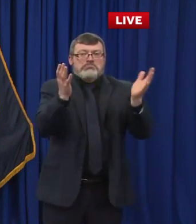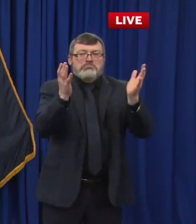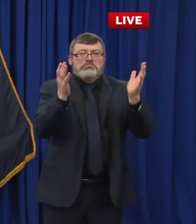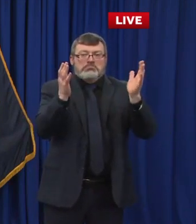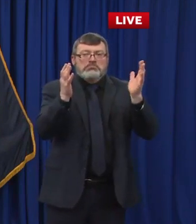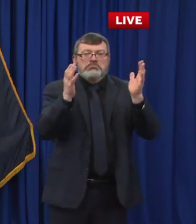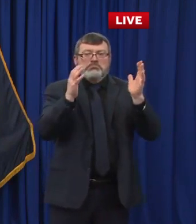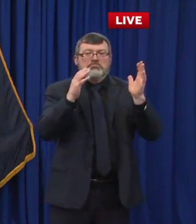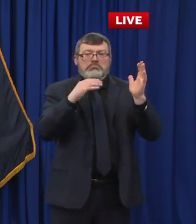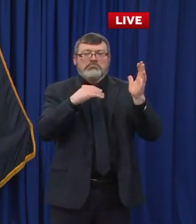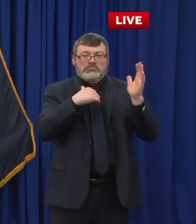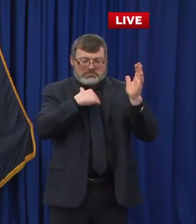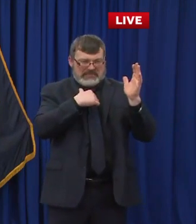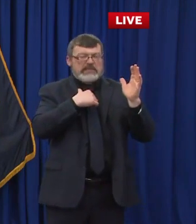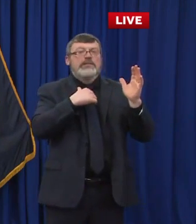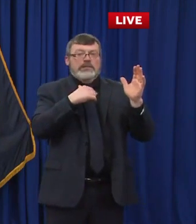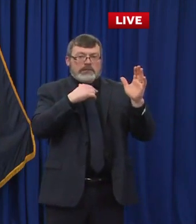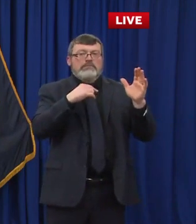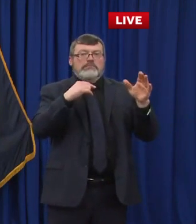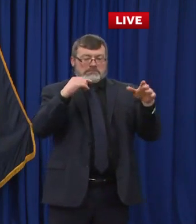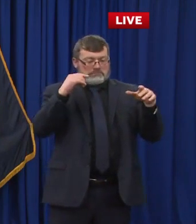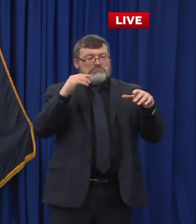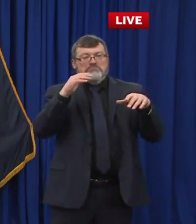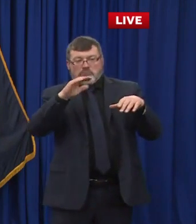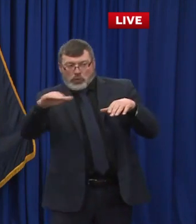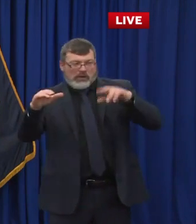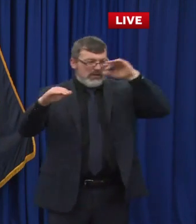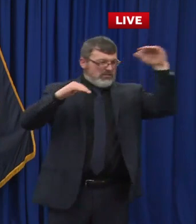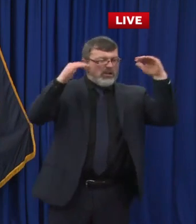Thank you very much, Commissioner and Dr. Daly and Dr. Chen.